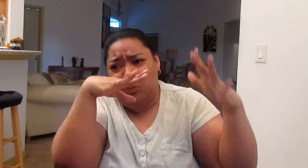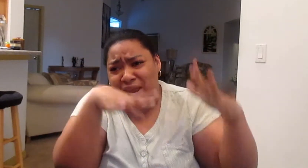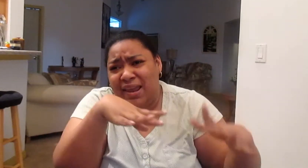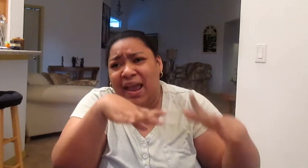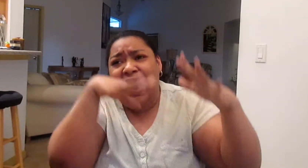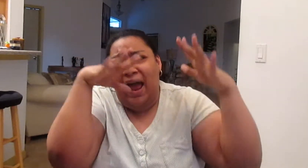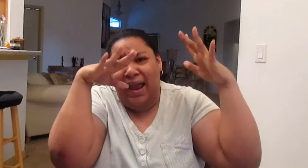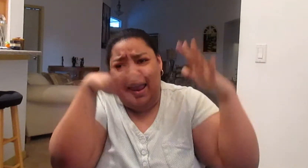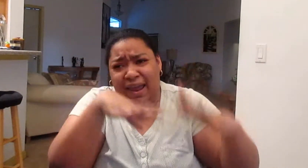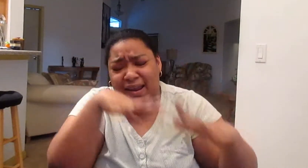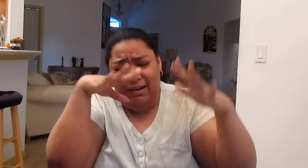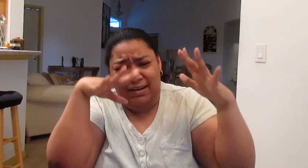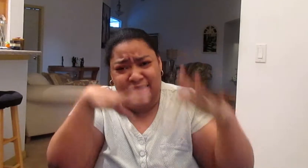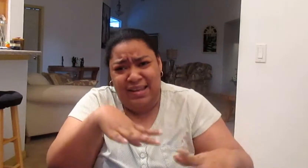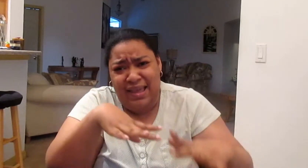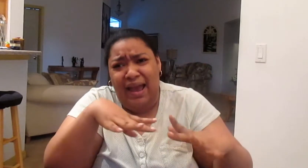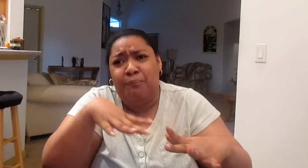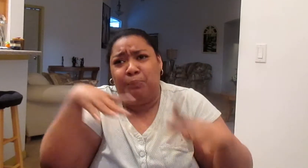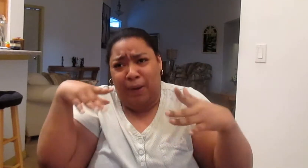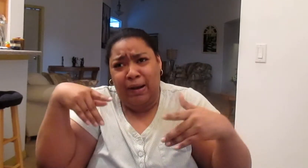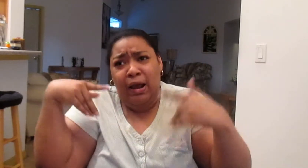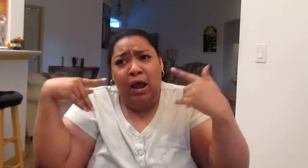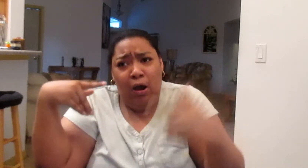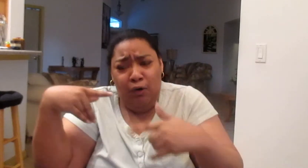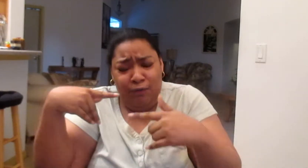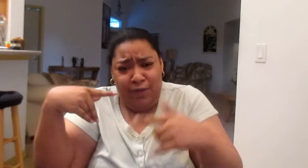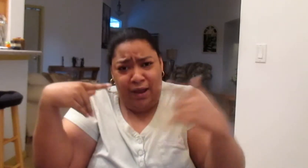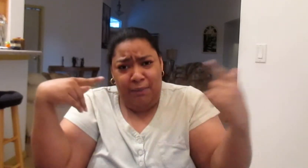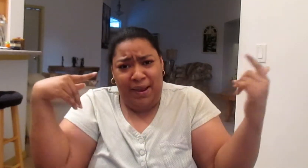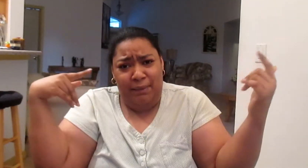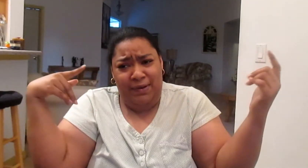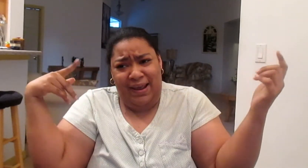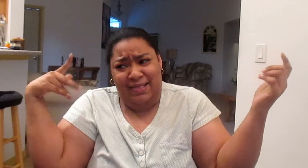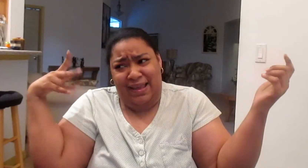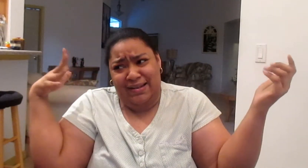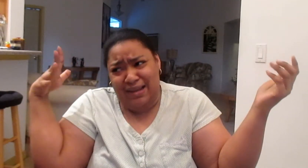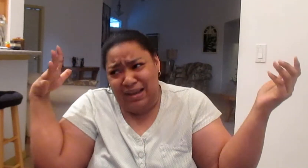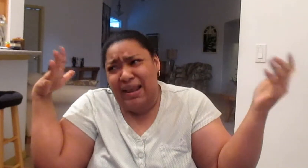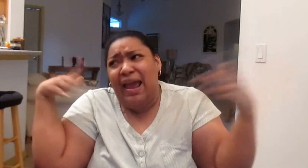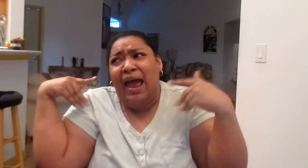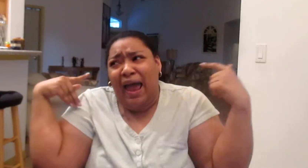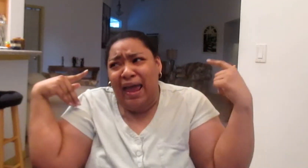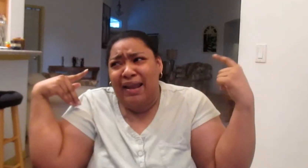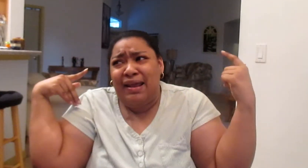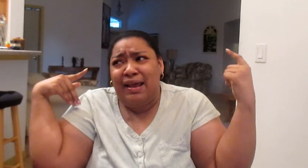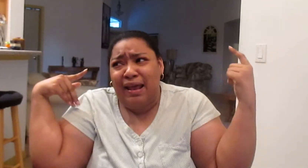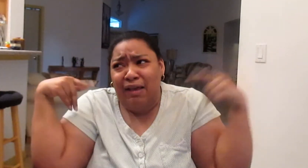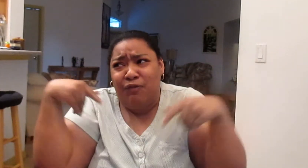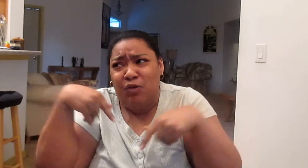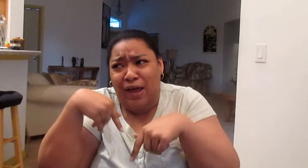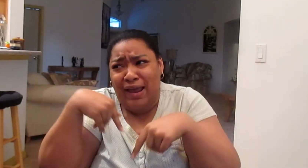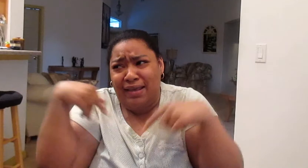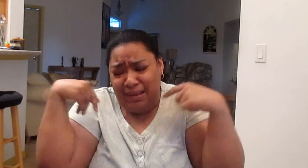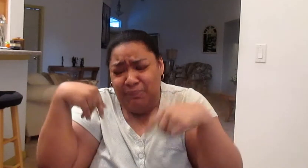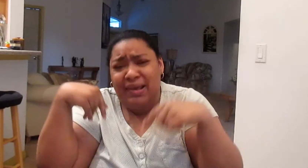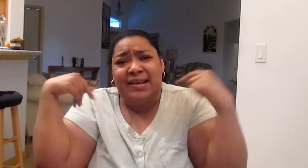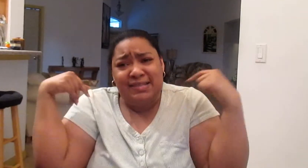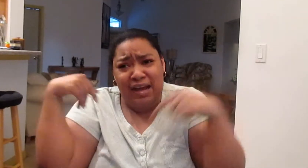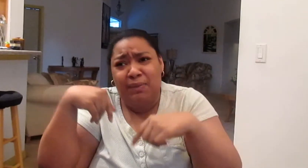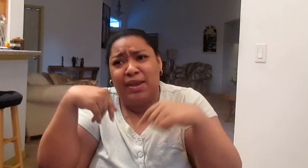week I can't guarantee that but hopefully I'll be able to get that done and if you like them tell me